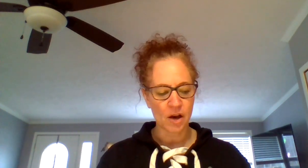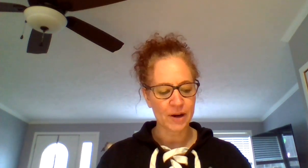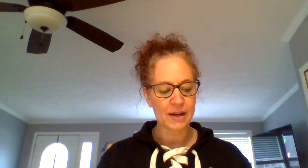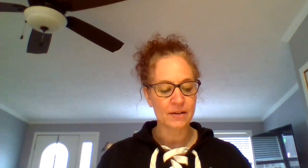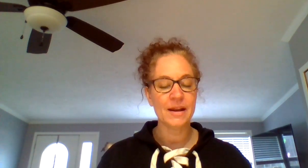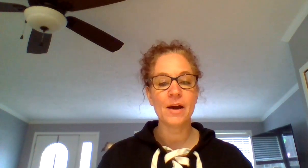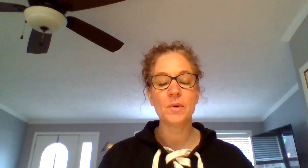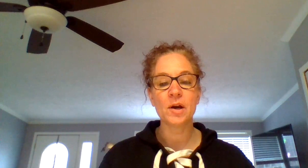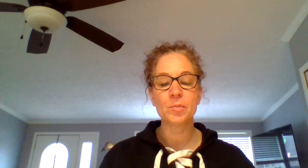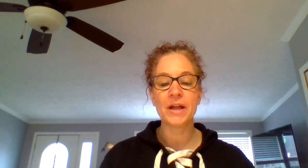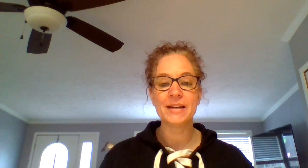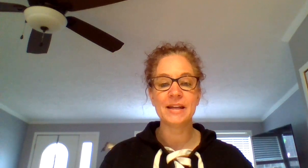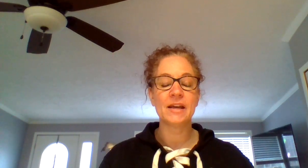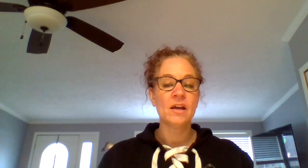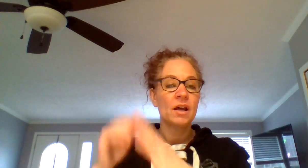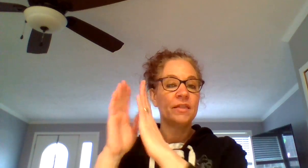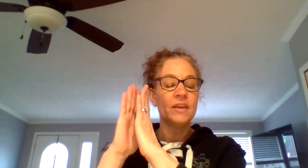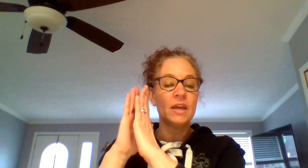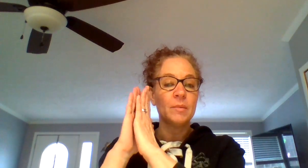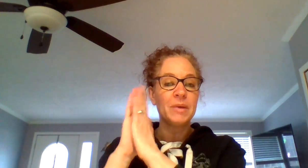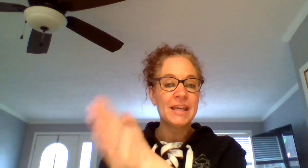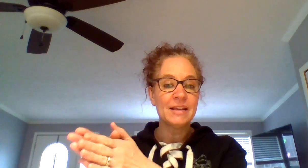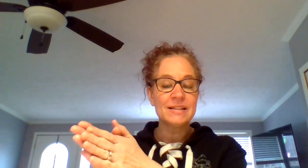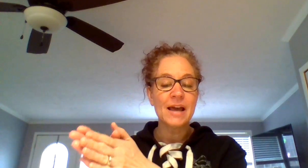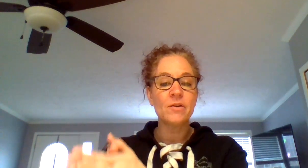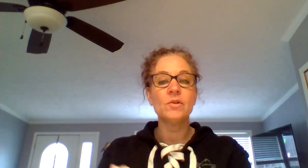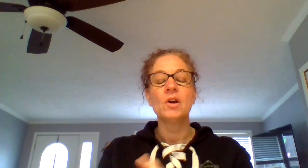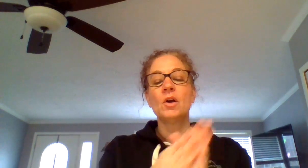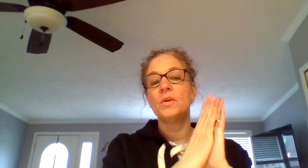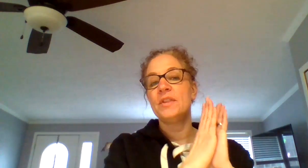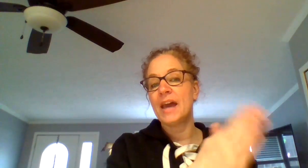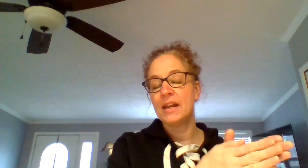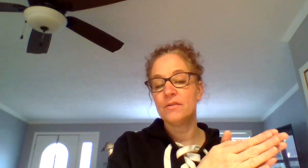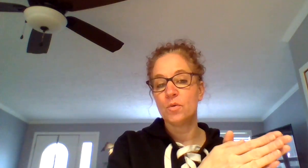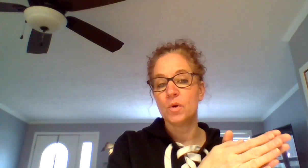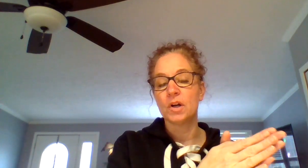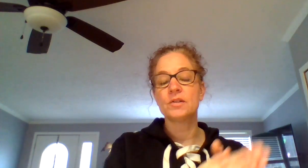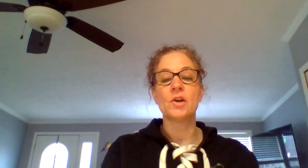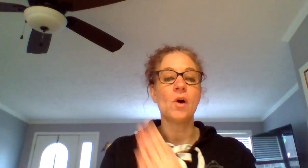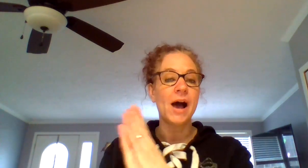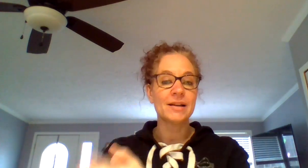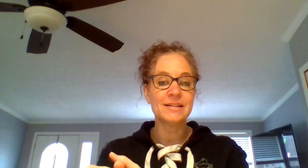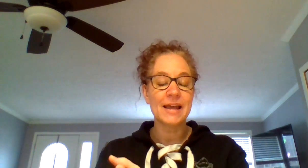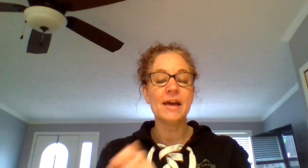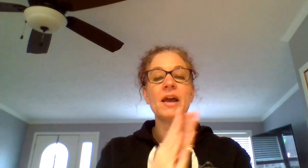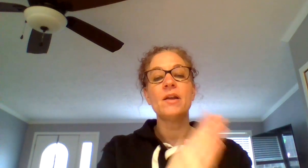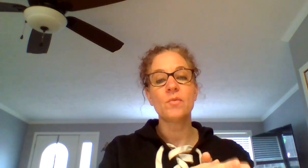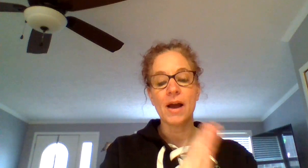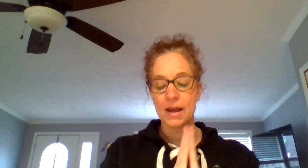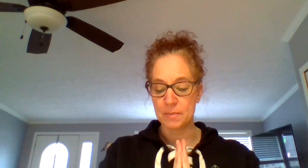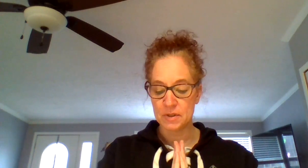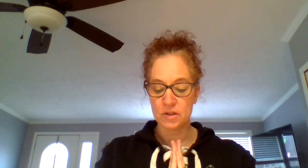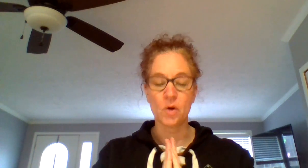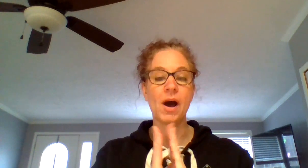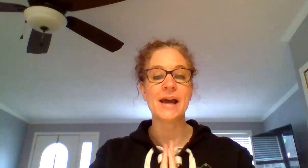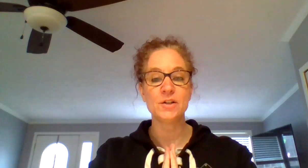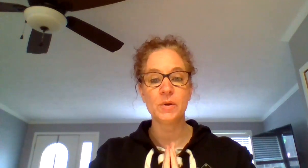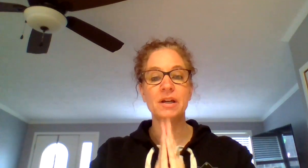All right. Now we are blending the beginning sound with the end of the word. So onset and rhyme. So I do it.